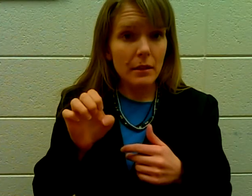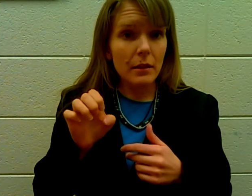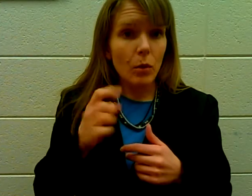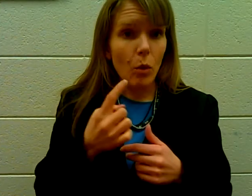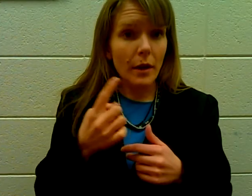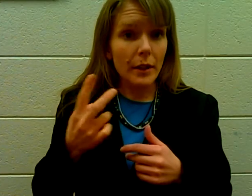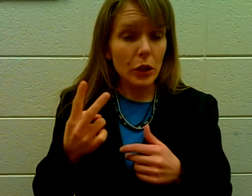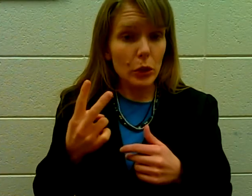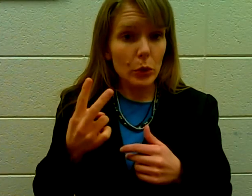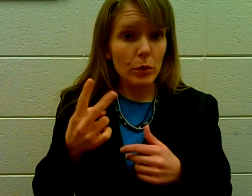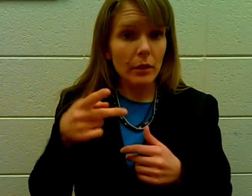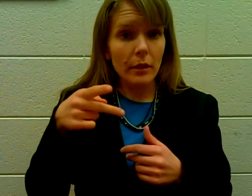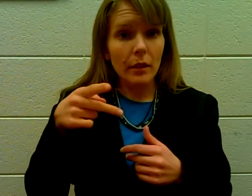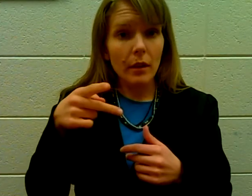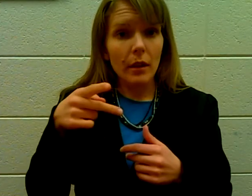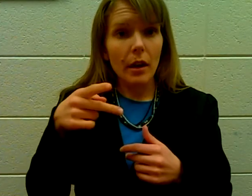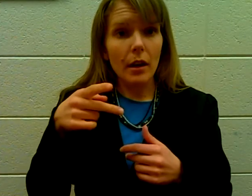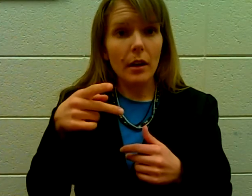One and two. Um.